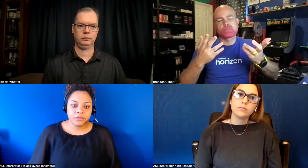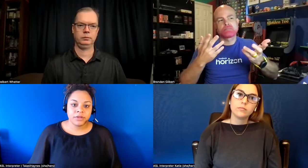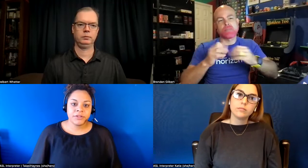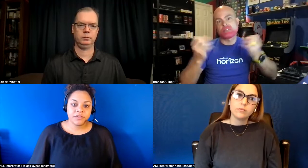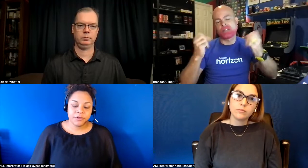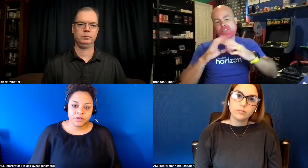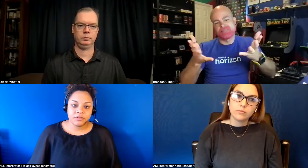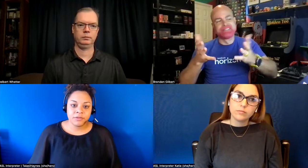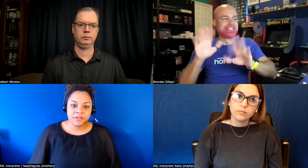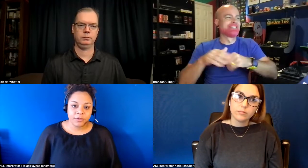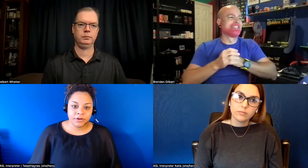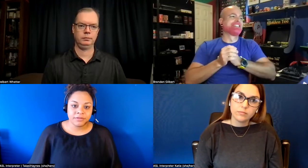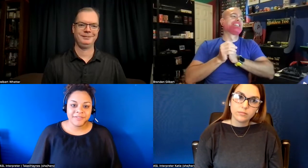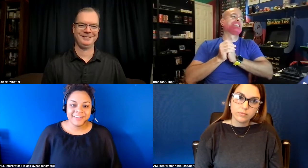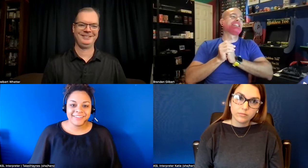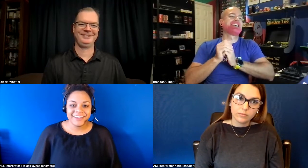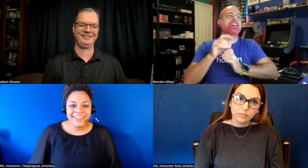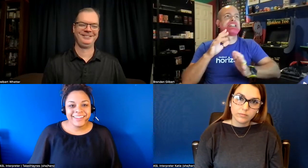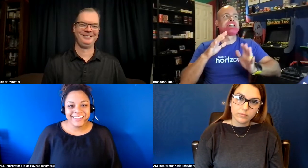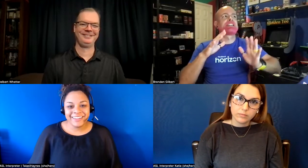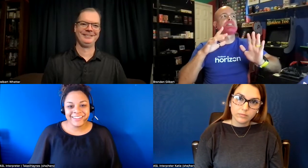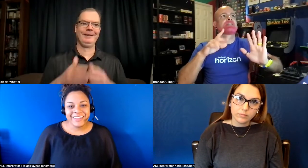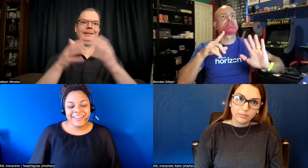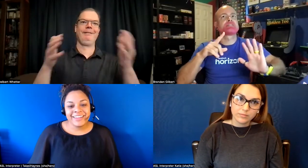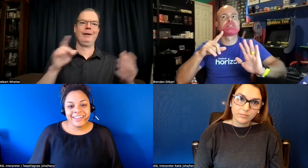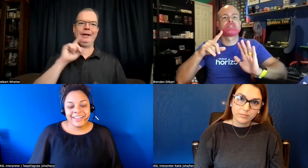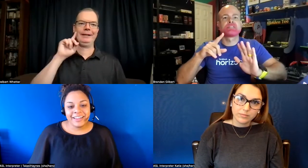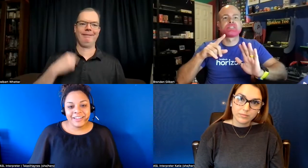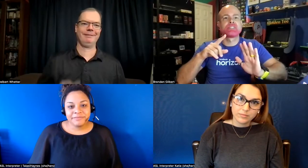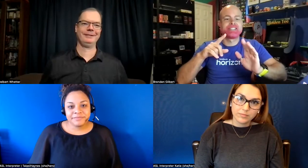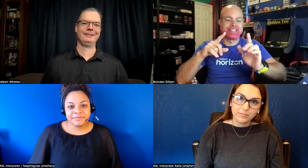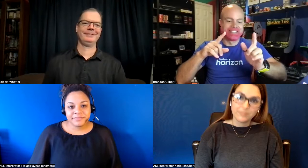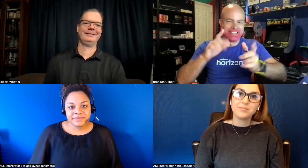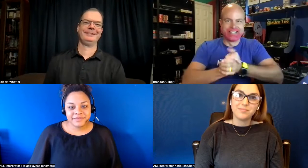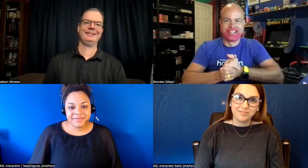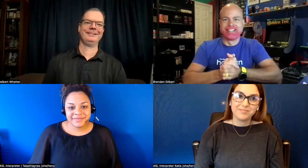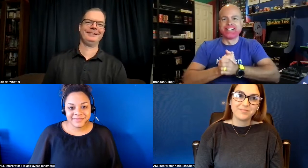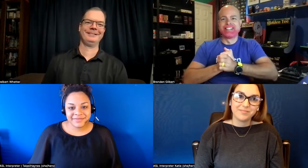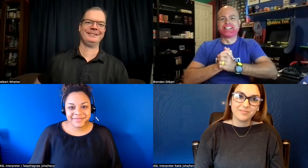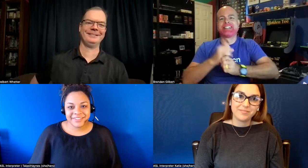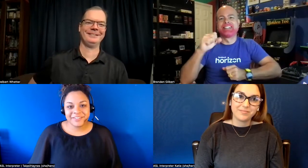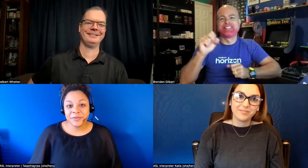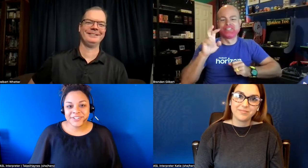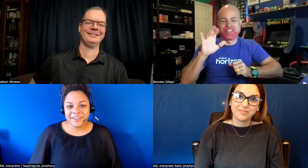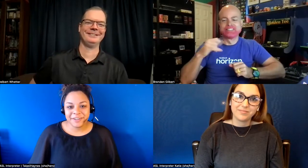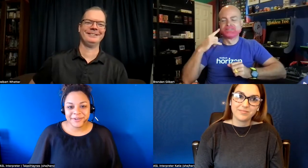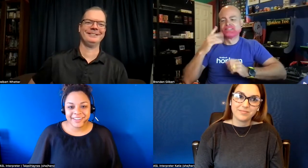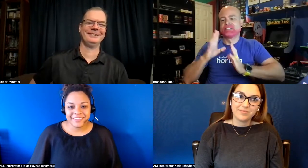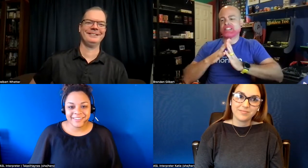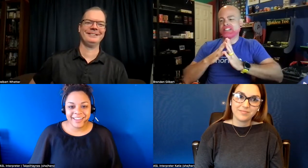i'm a deaf person same as delbert obviously um super deaf delbert says yes